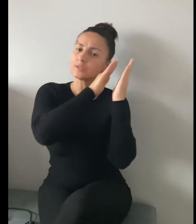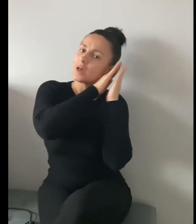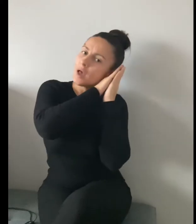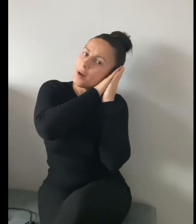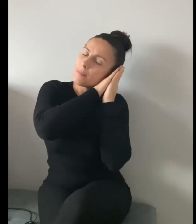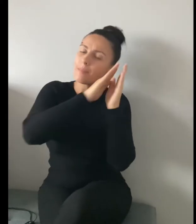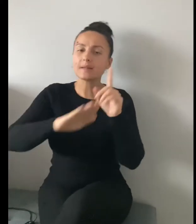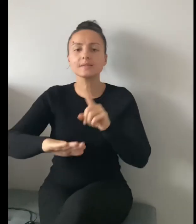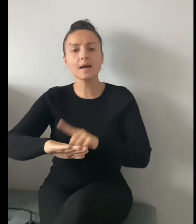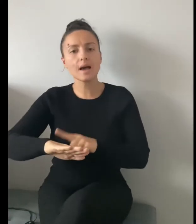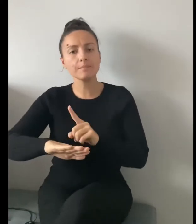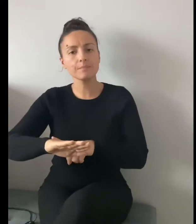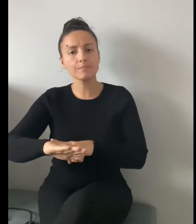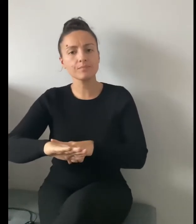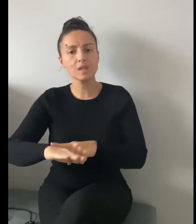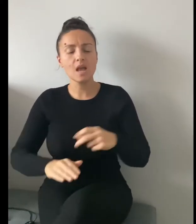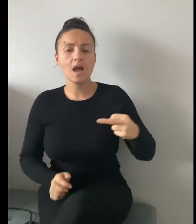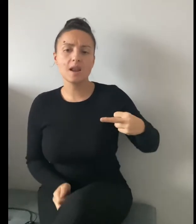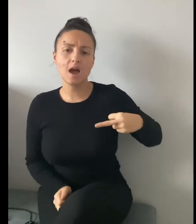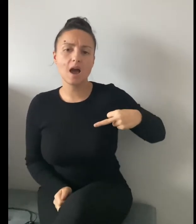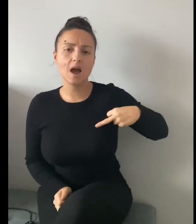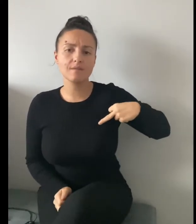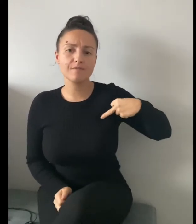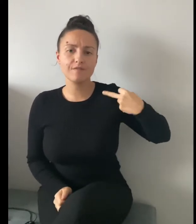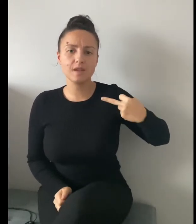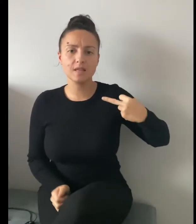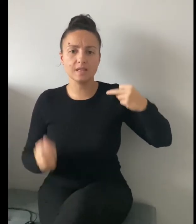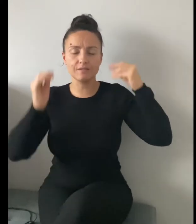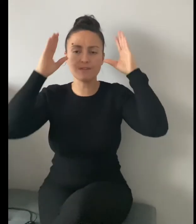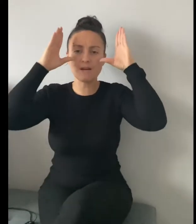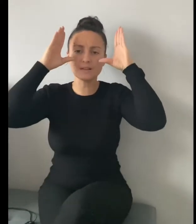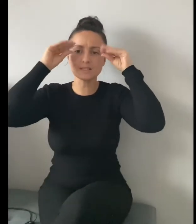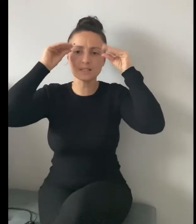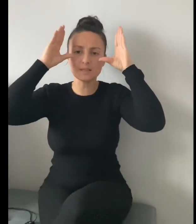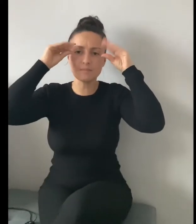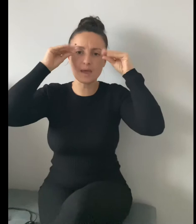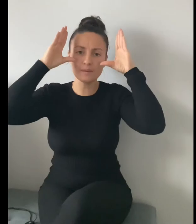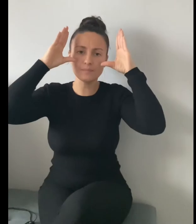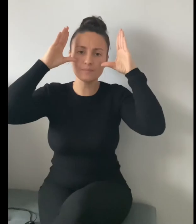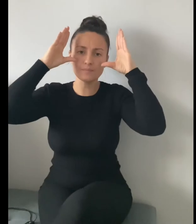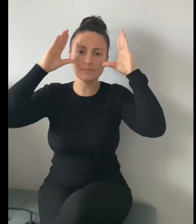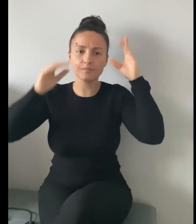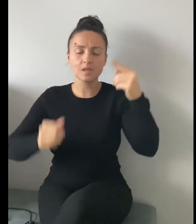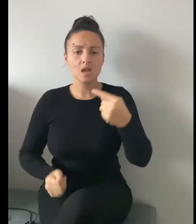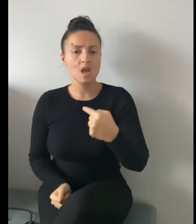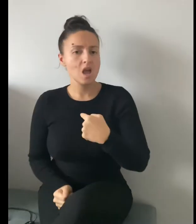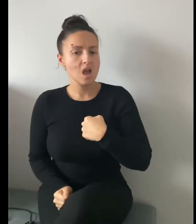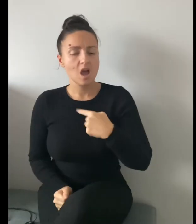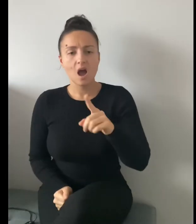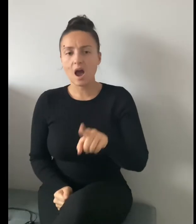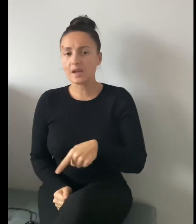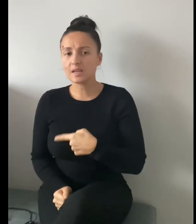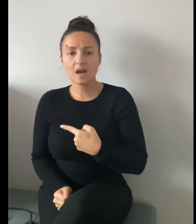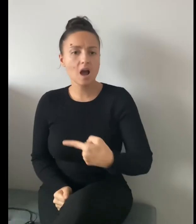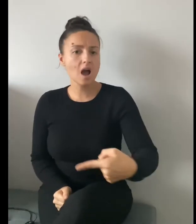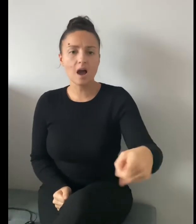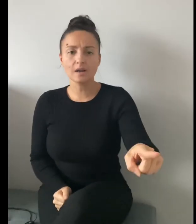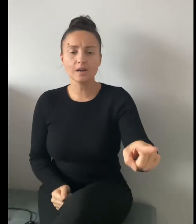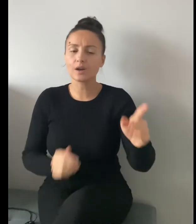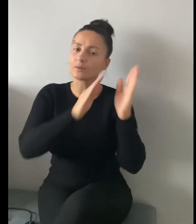bedtime and I'm feeling very sleepy. I can't go to